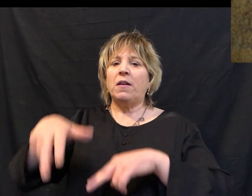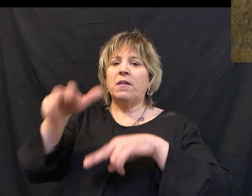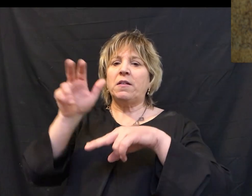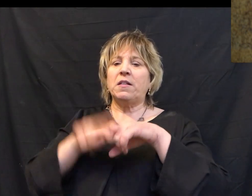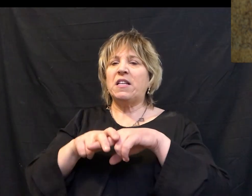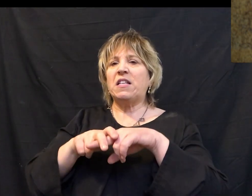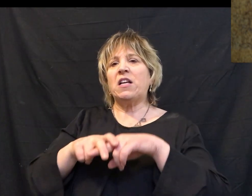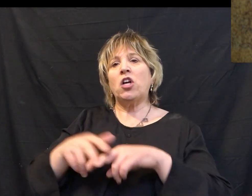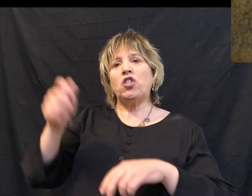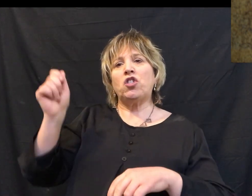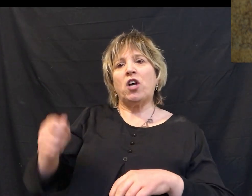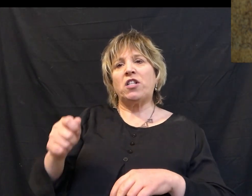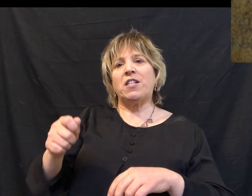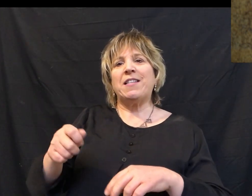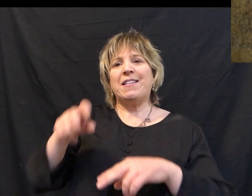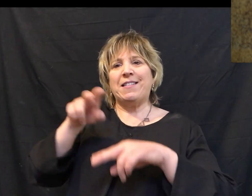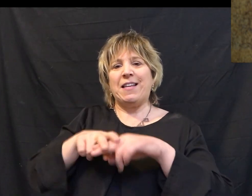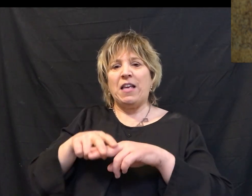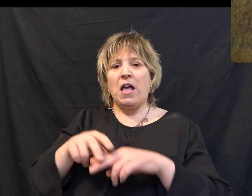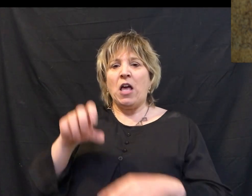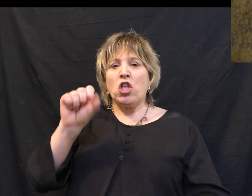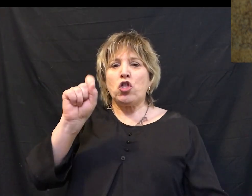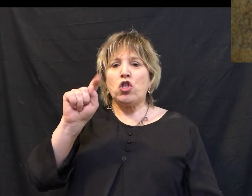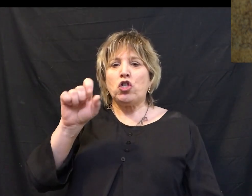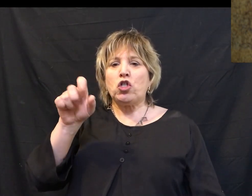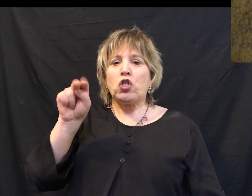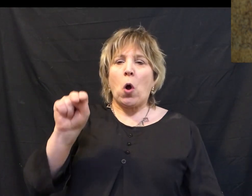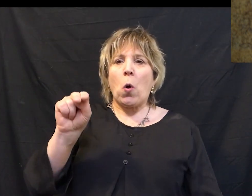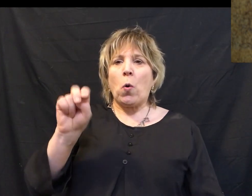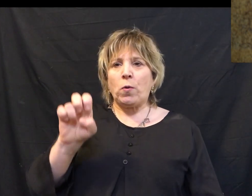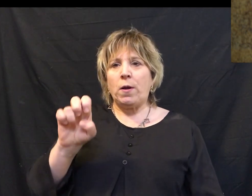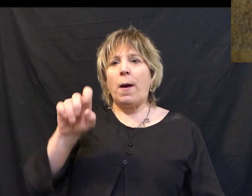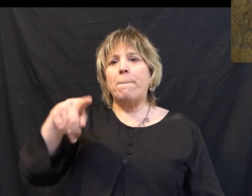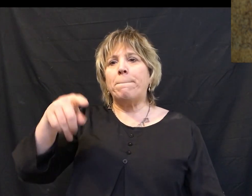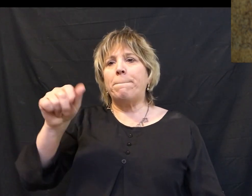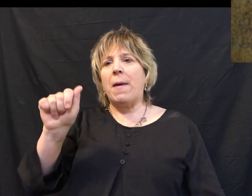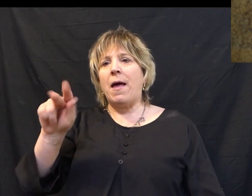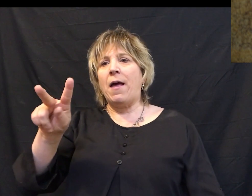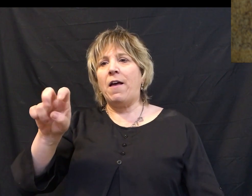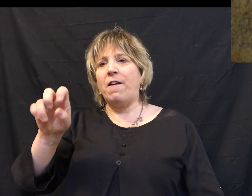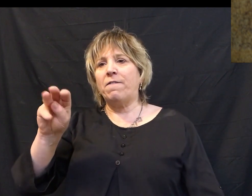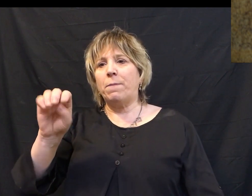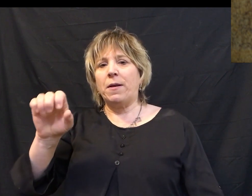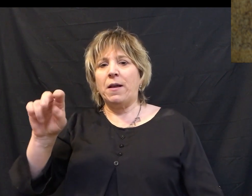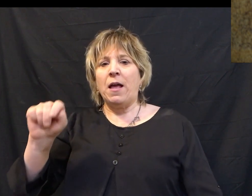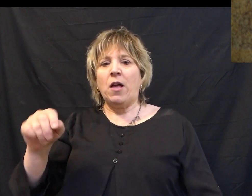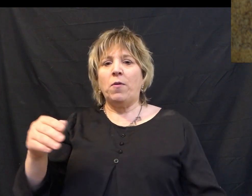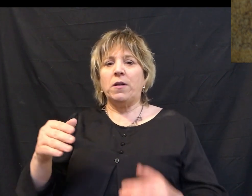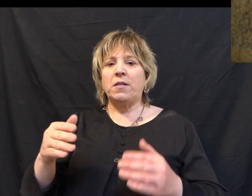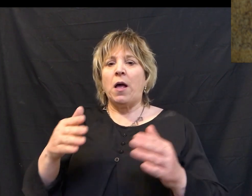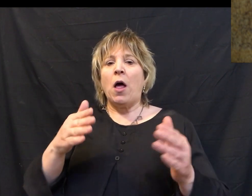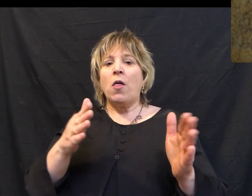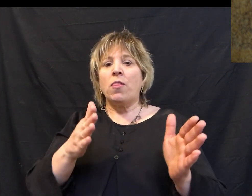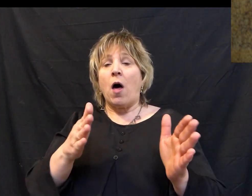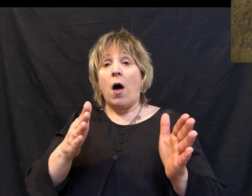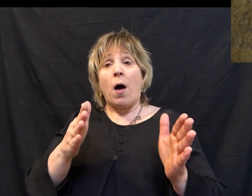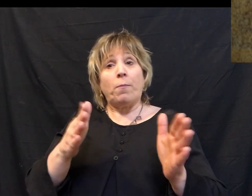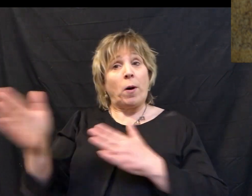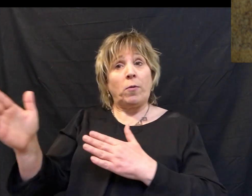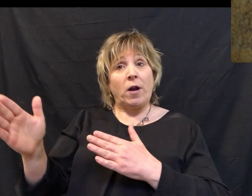He sat down on the judge's seat in a place called the Stone Pavement. It was the preparation day for the Passover